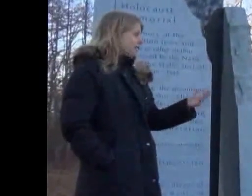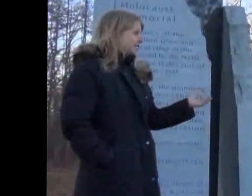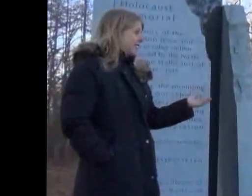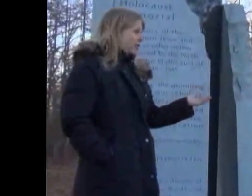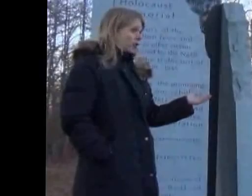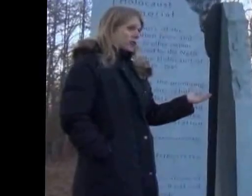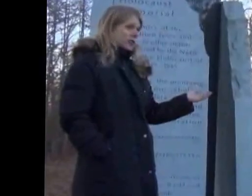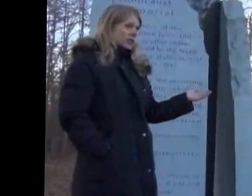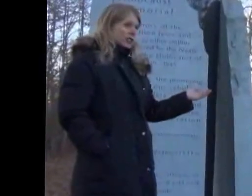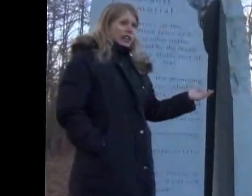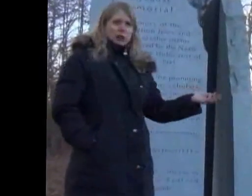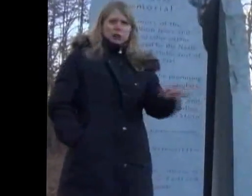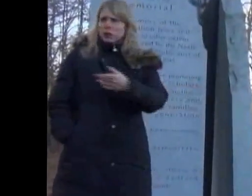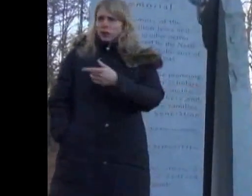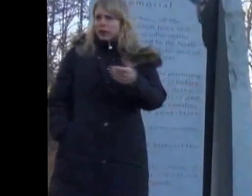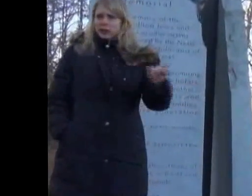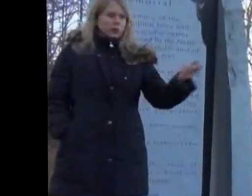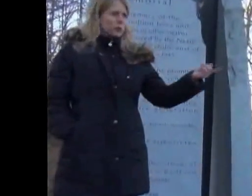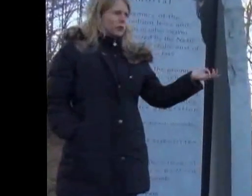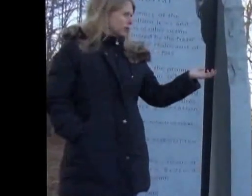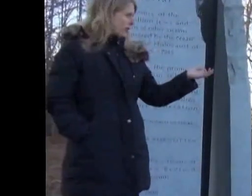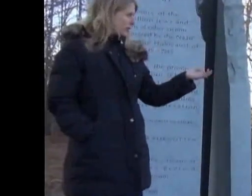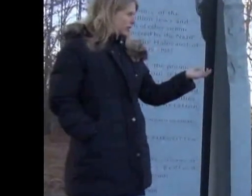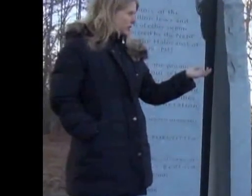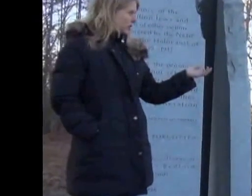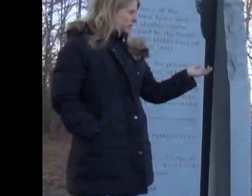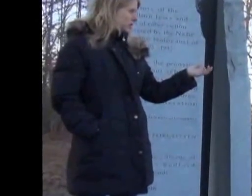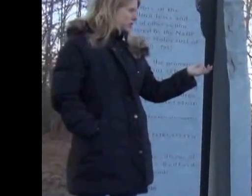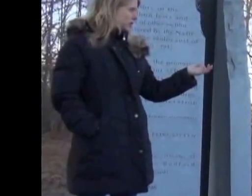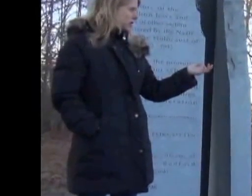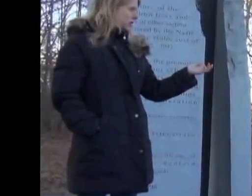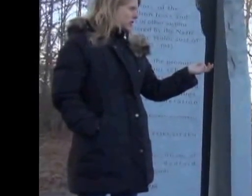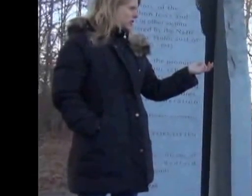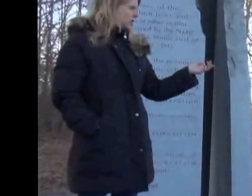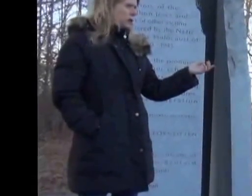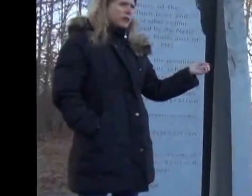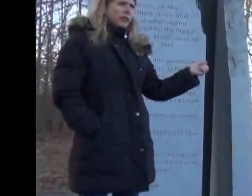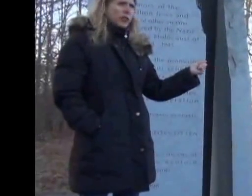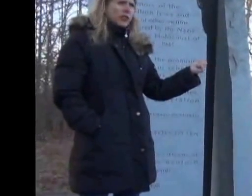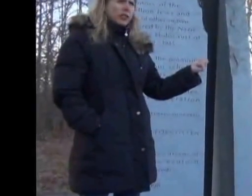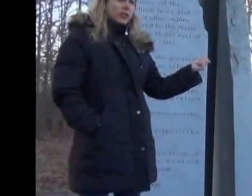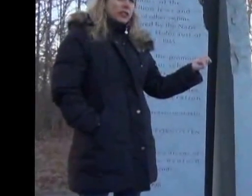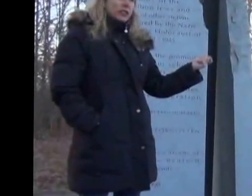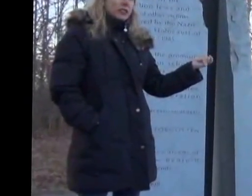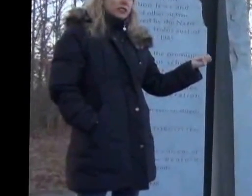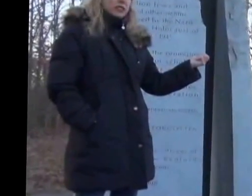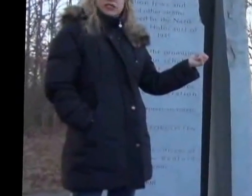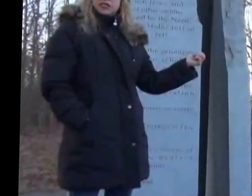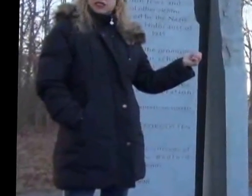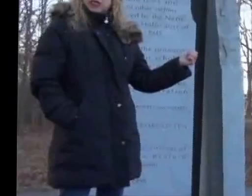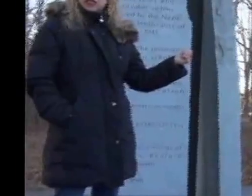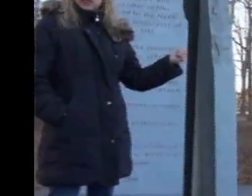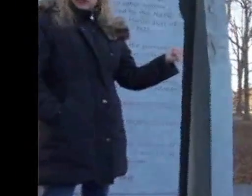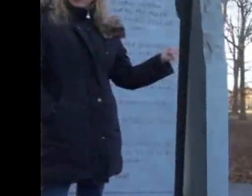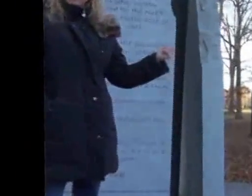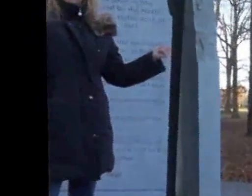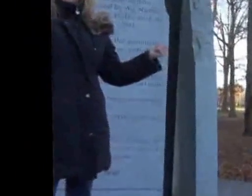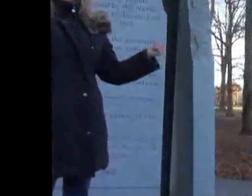I'd never, how old were you guys when you learned about the Holocaust? Do you remember learning about it? I don't remember. For me, it was eighth